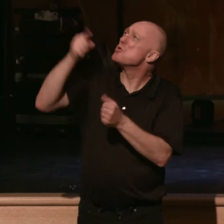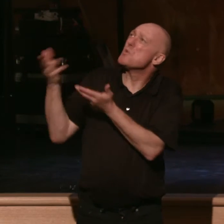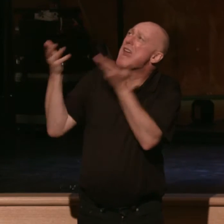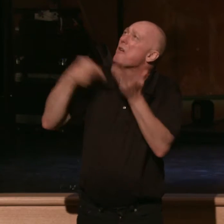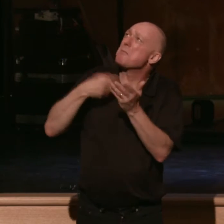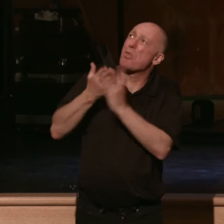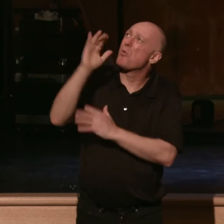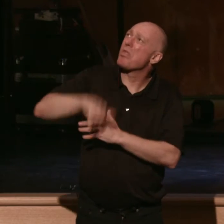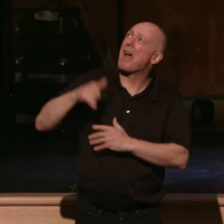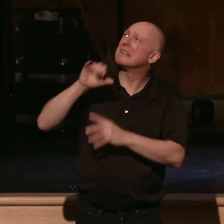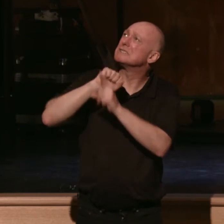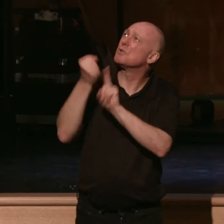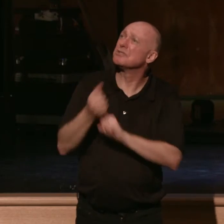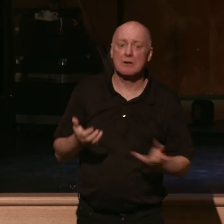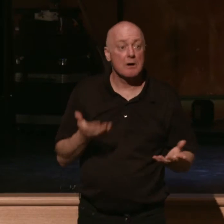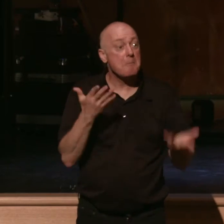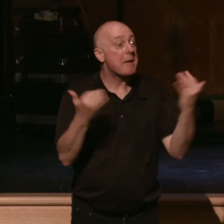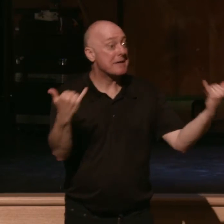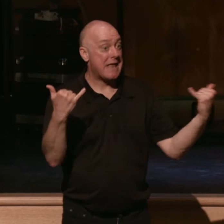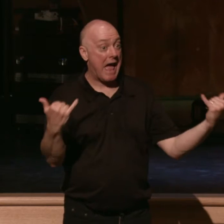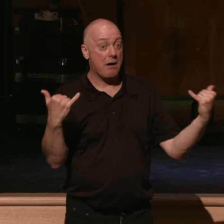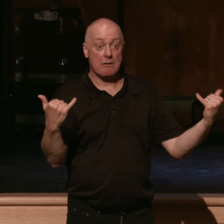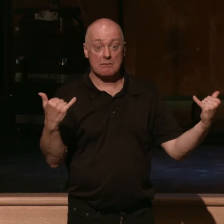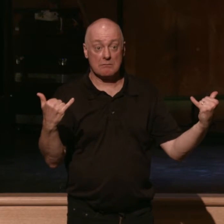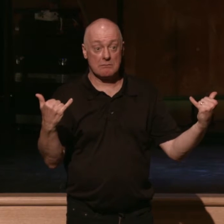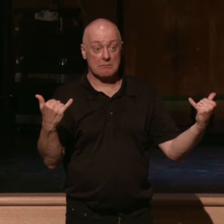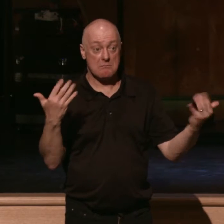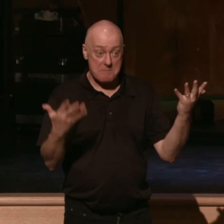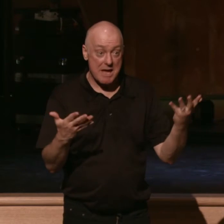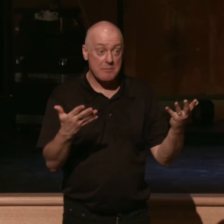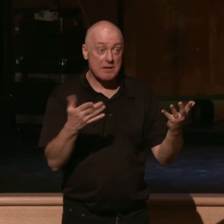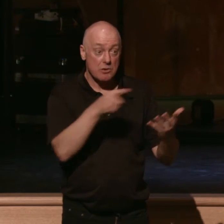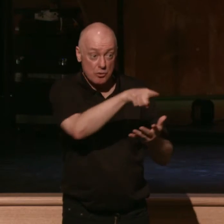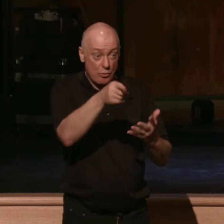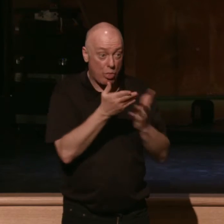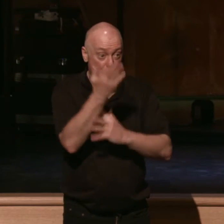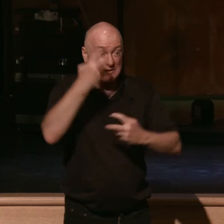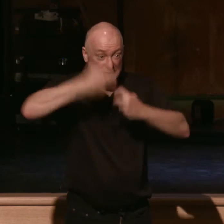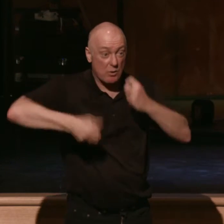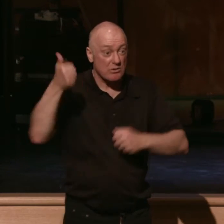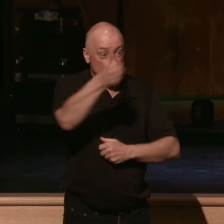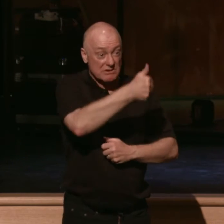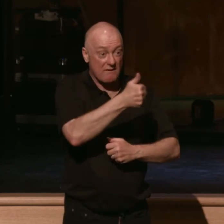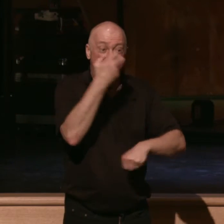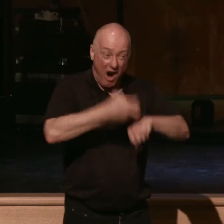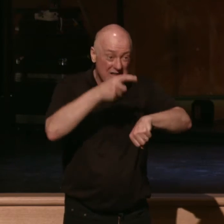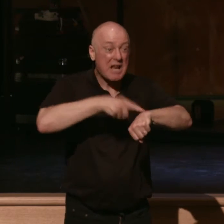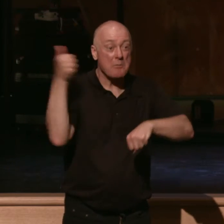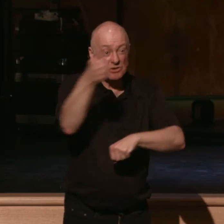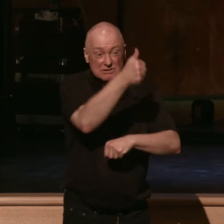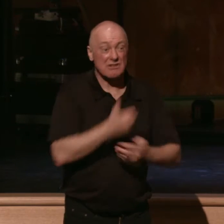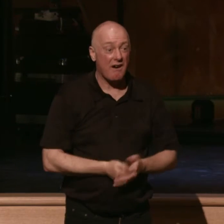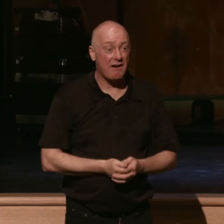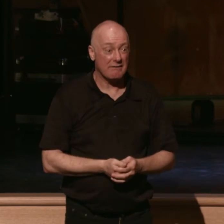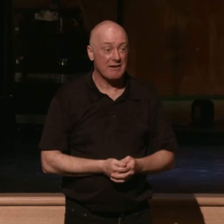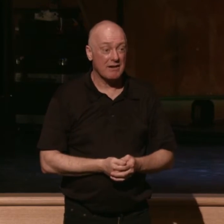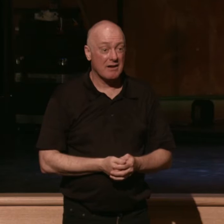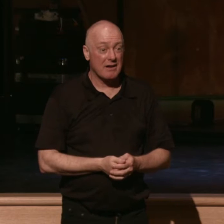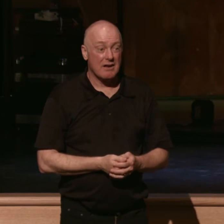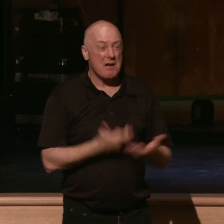Could it be that right now in this time, in this season, the difficulty, the hard time, the thing that maybe is causing you to complain the most,